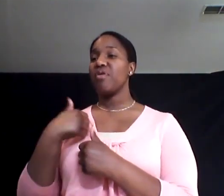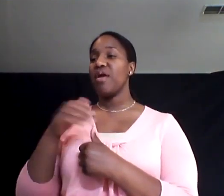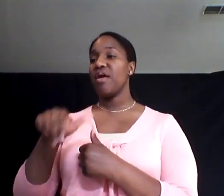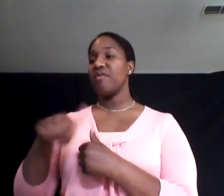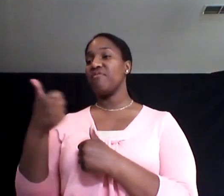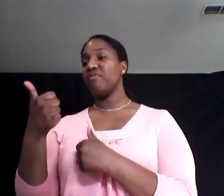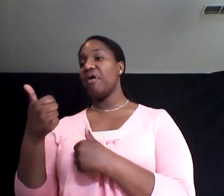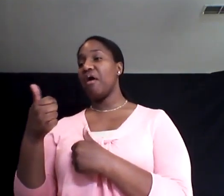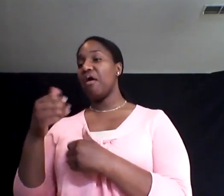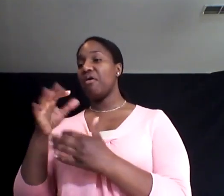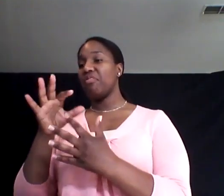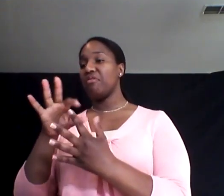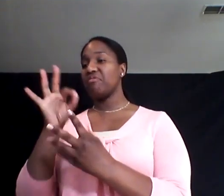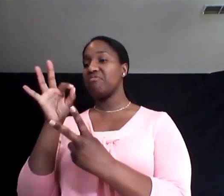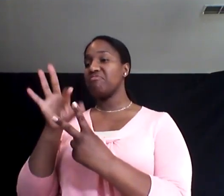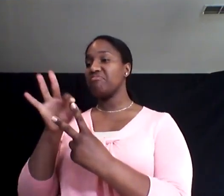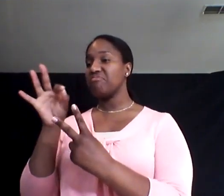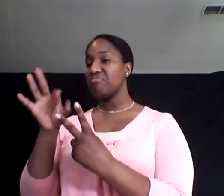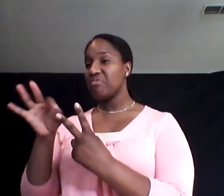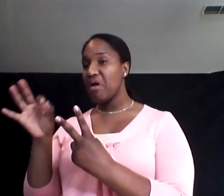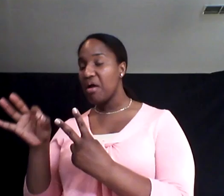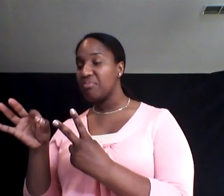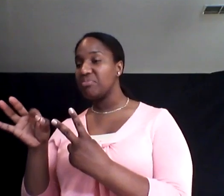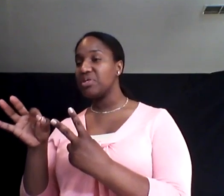But it's...